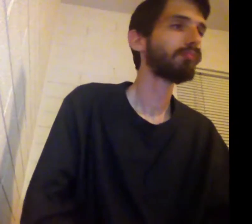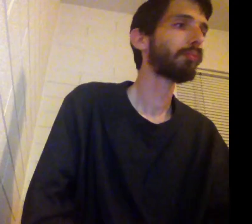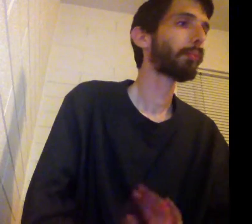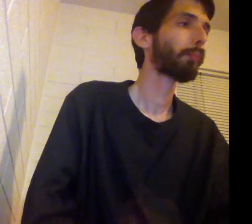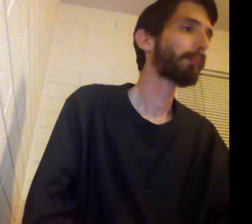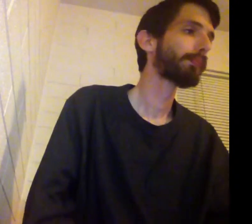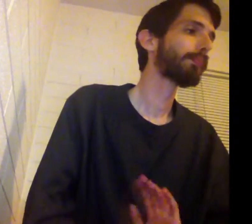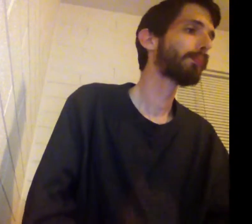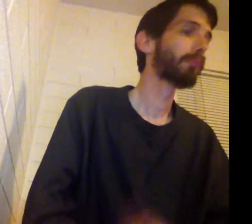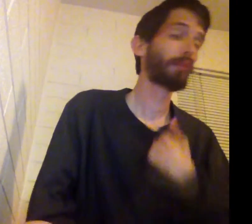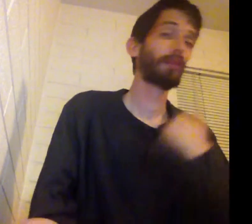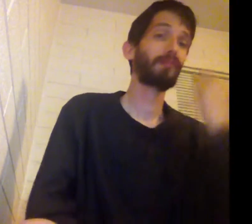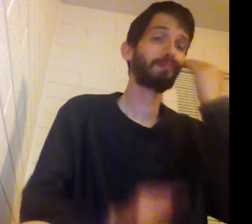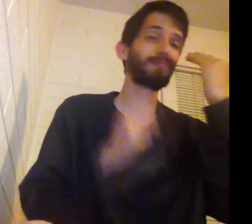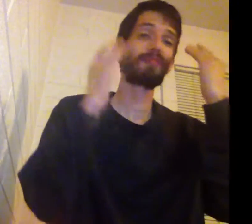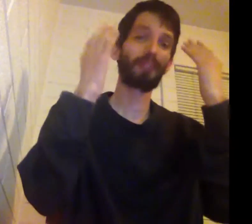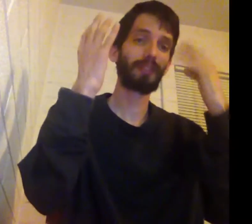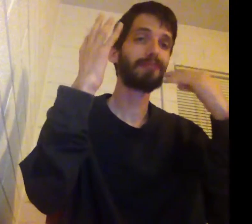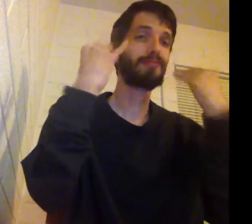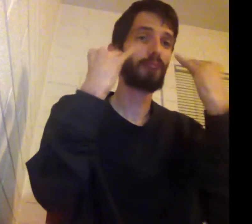Yeah, I know it's crazy